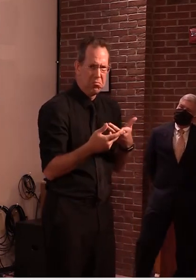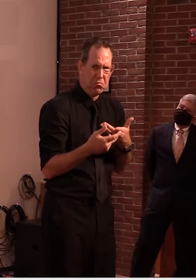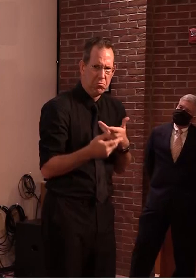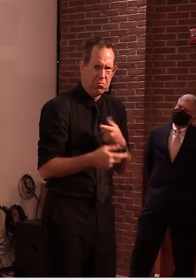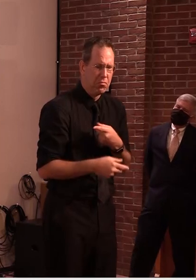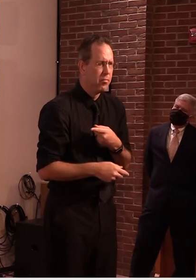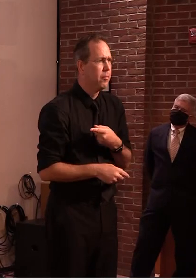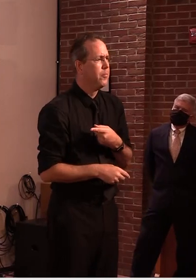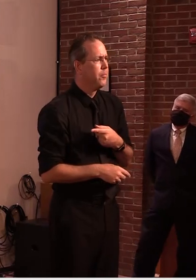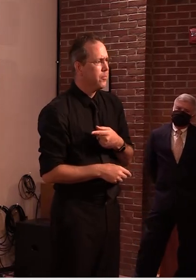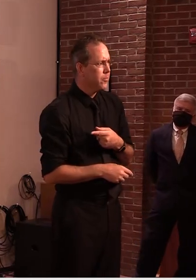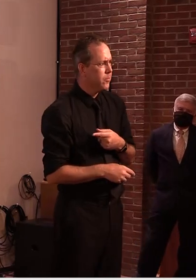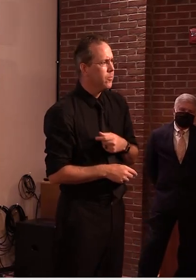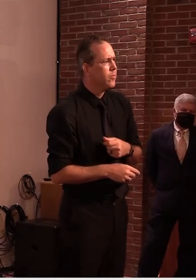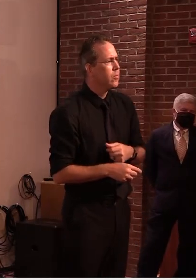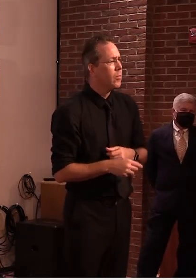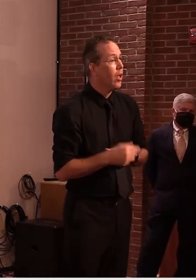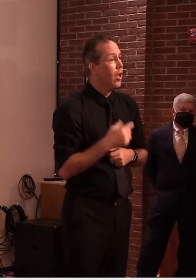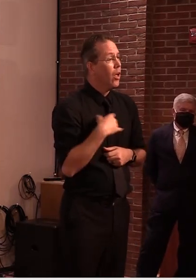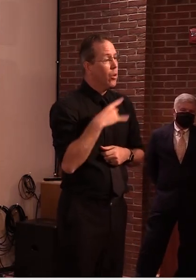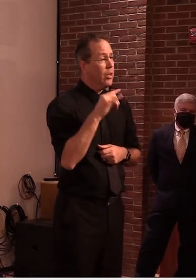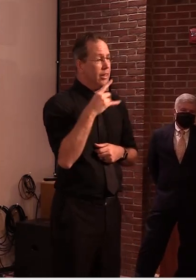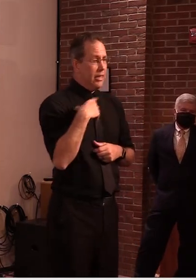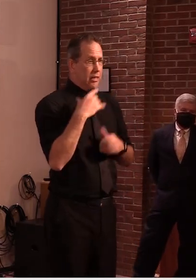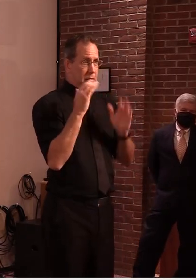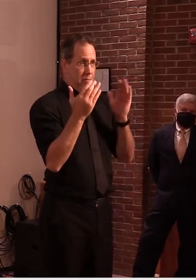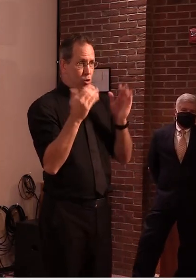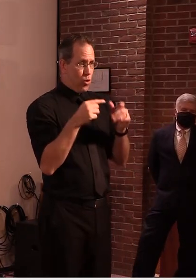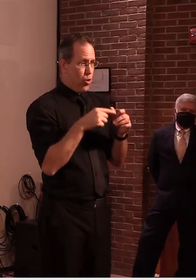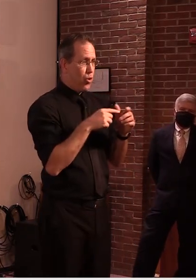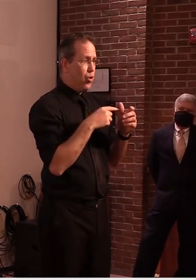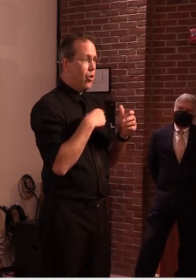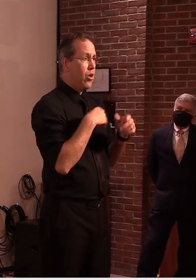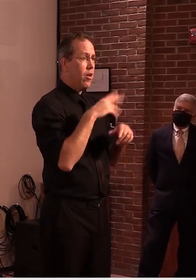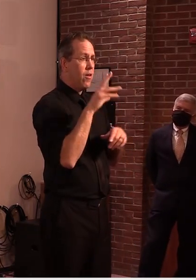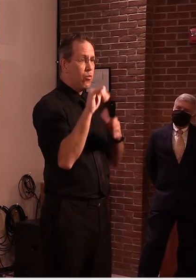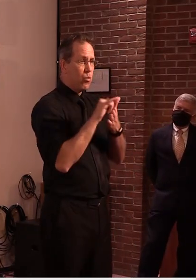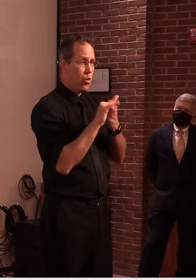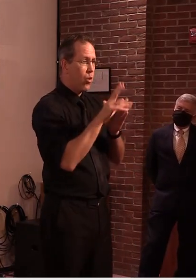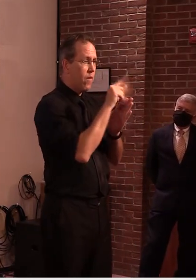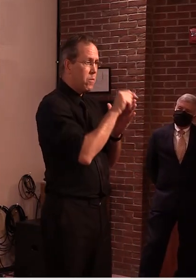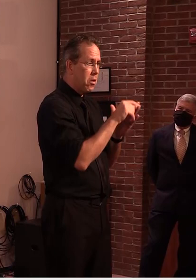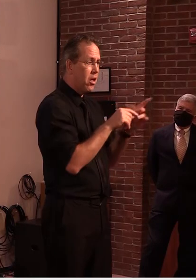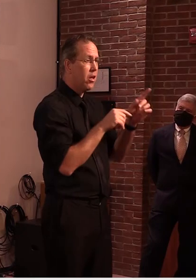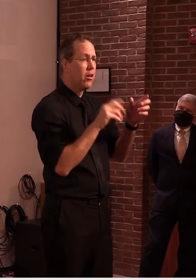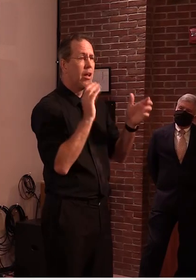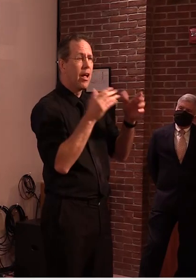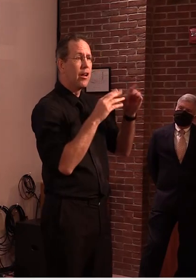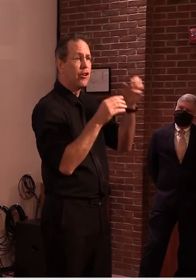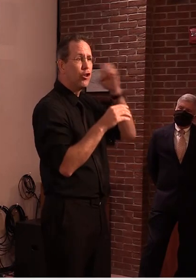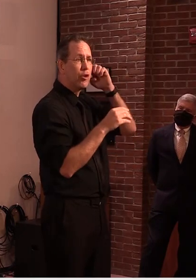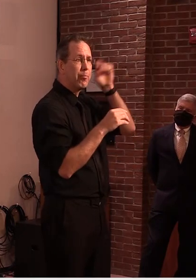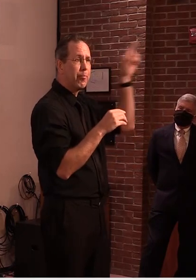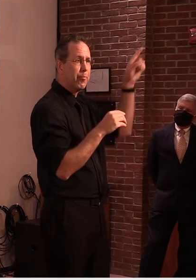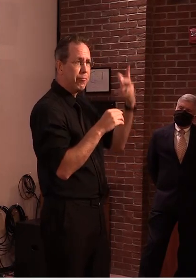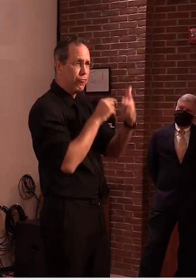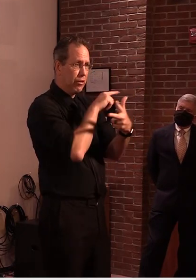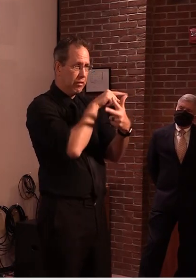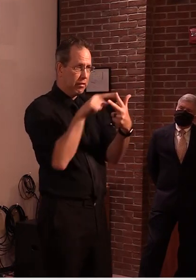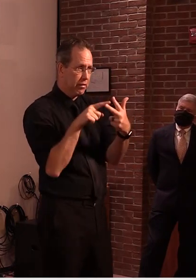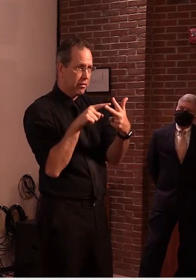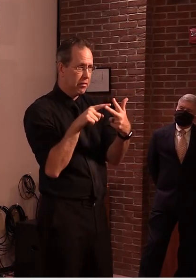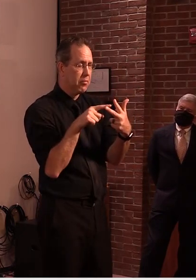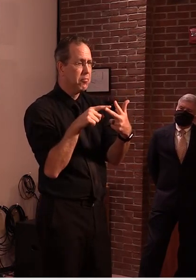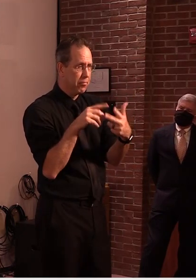also looked at what the eu's travel restrictions were compared to vermont as well and we did find that the new york standards were considerably